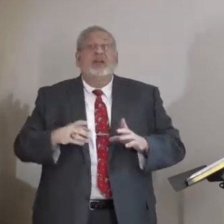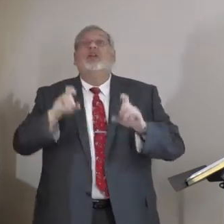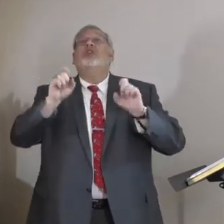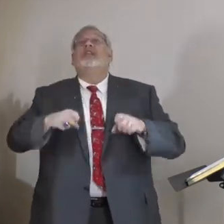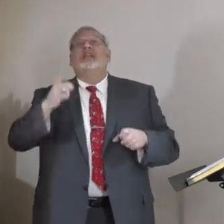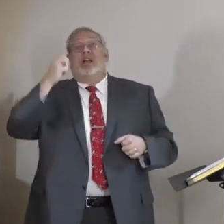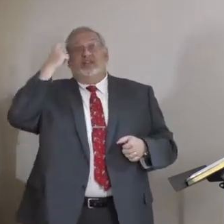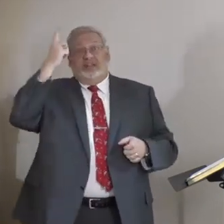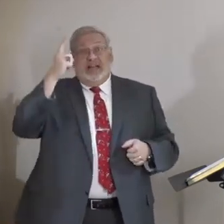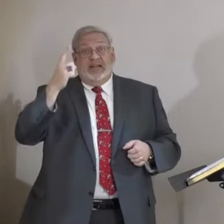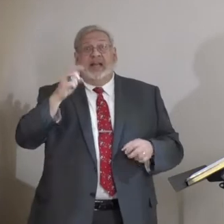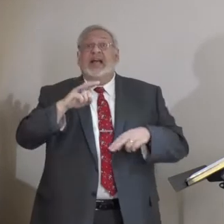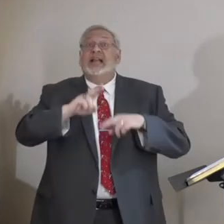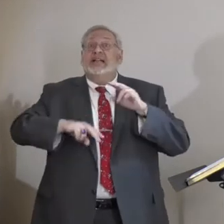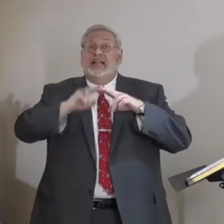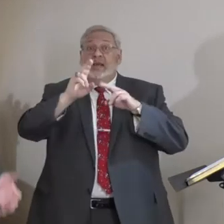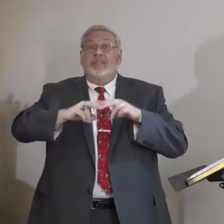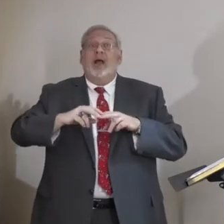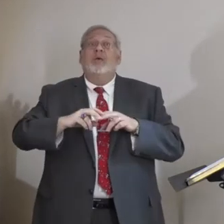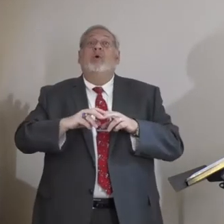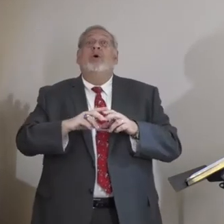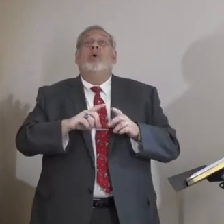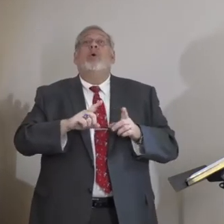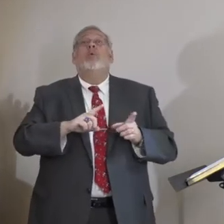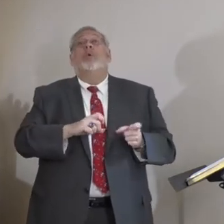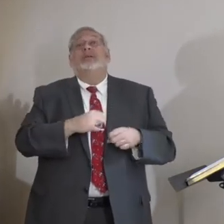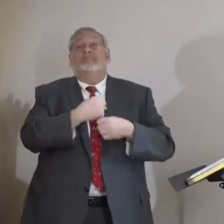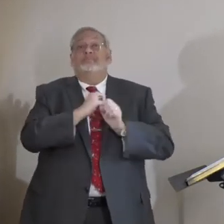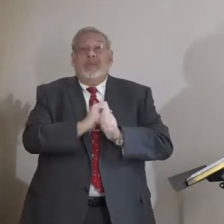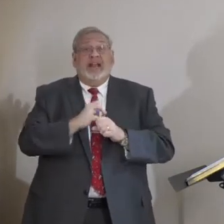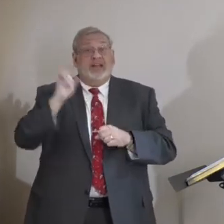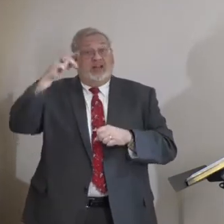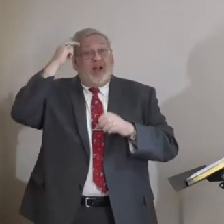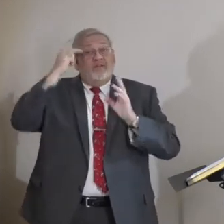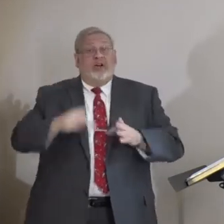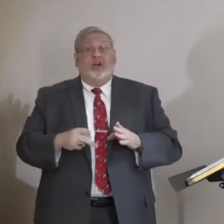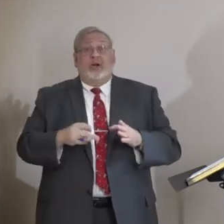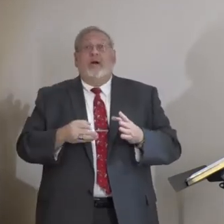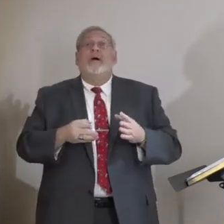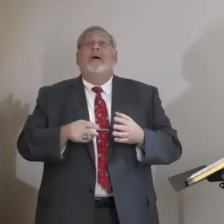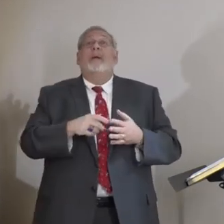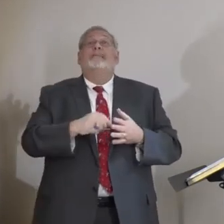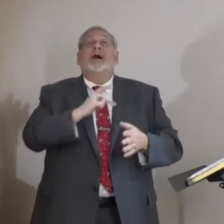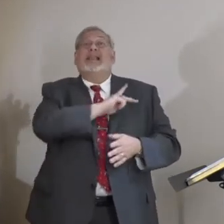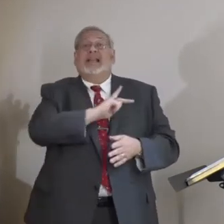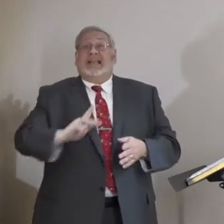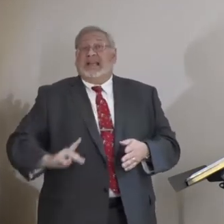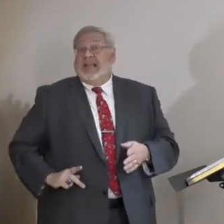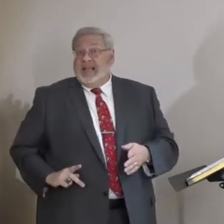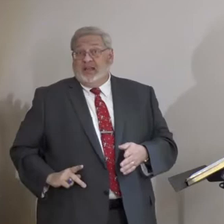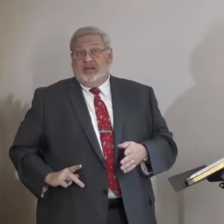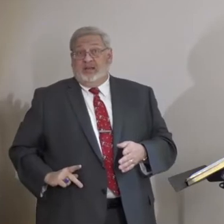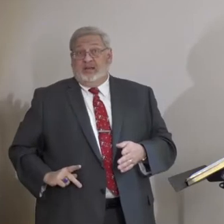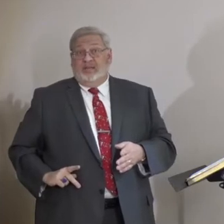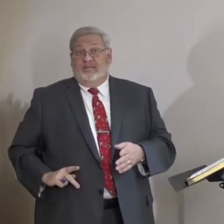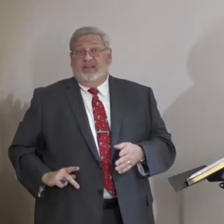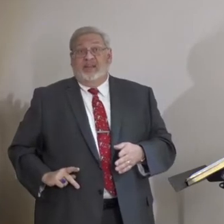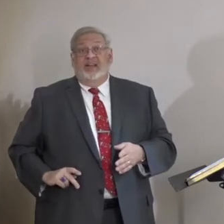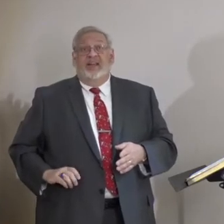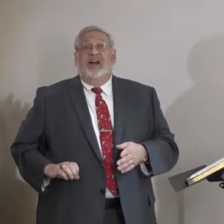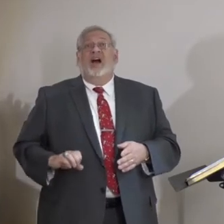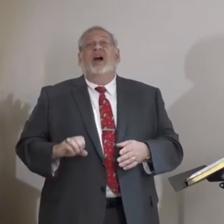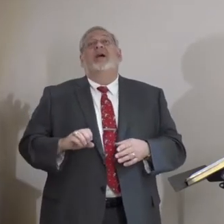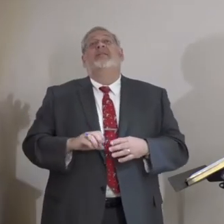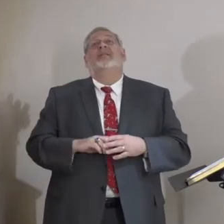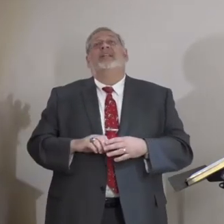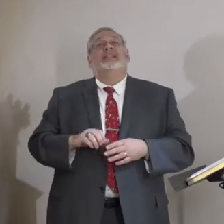that Nehemiah was appointed the governor of Jerusalem by the king of the empire. Now, the empire was